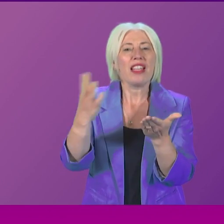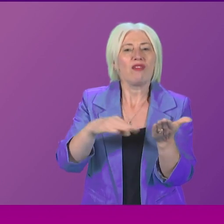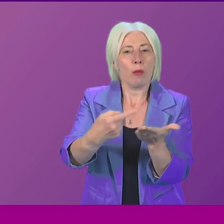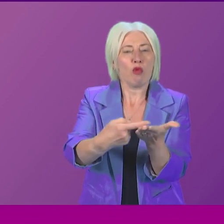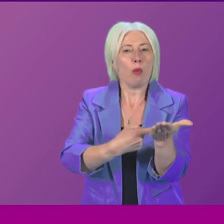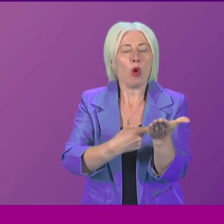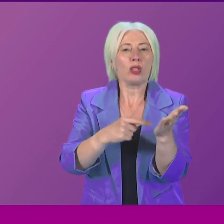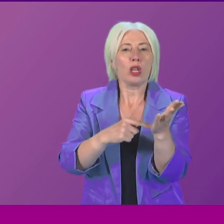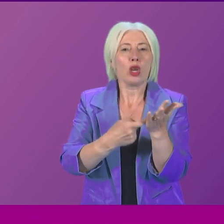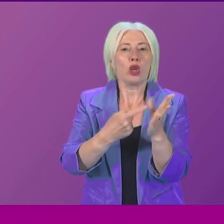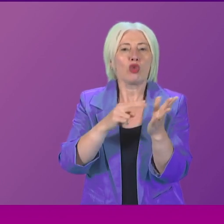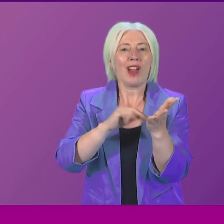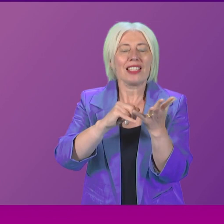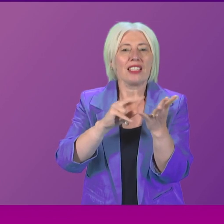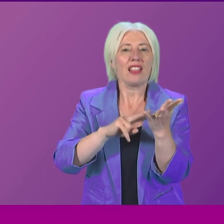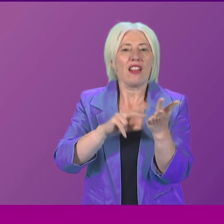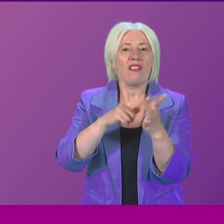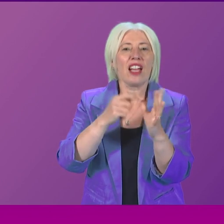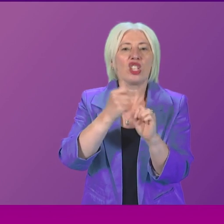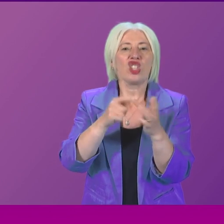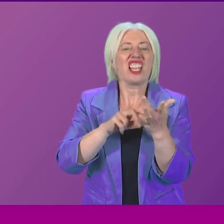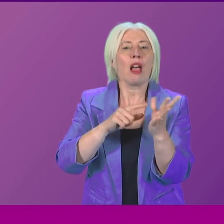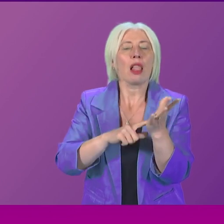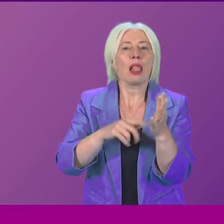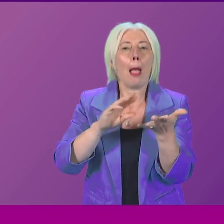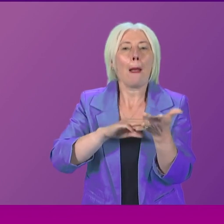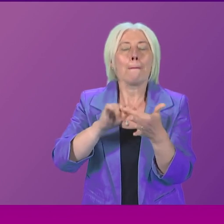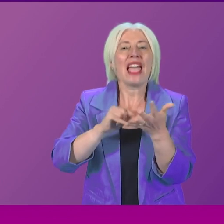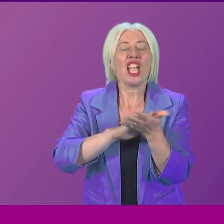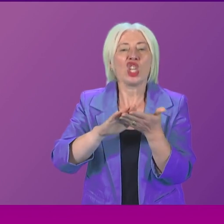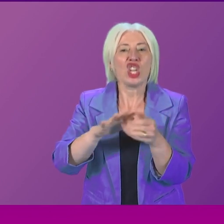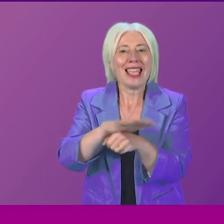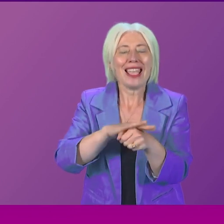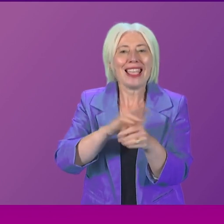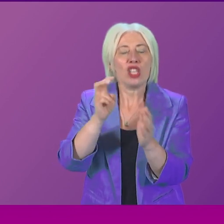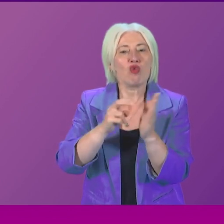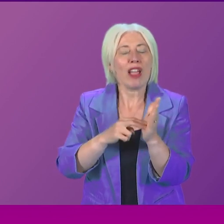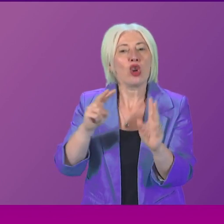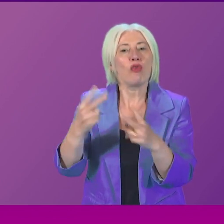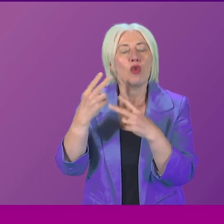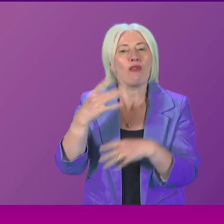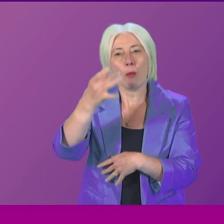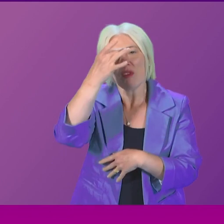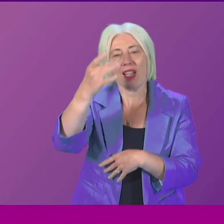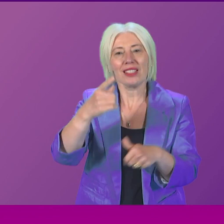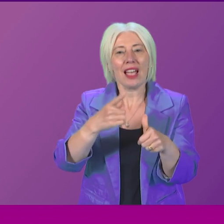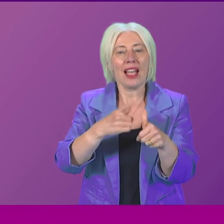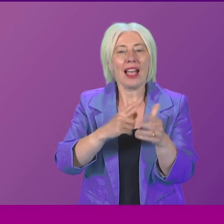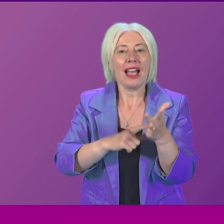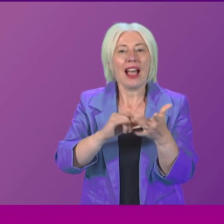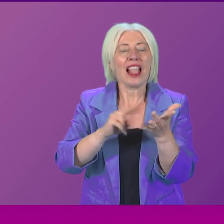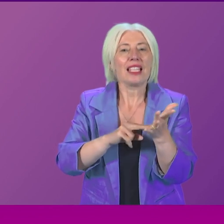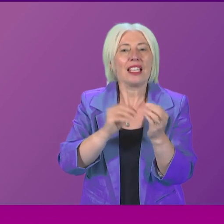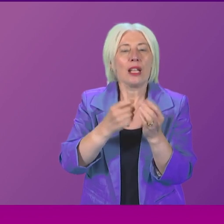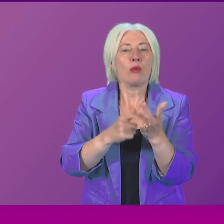in the report, Transvaginal Mesh Case Record Review, by Professor Alison Britton. First Minister. Well, can I first put on record